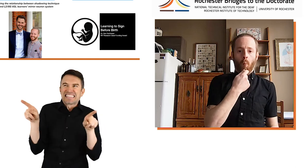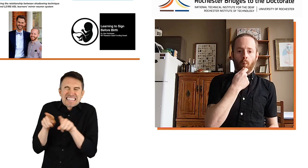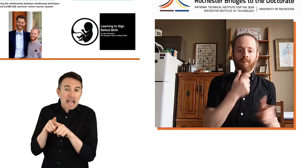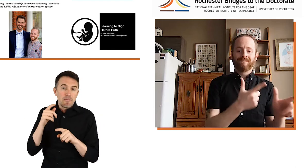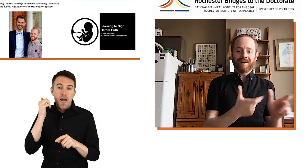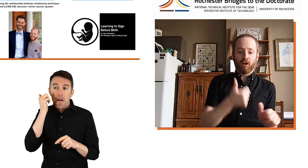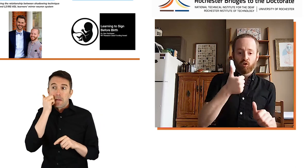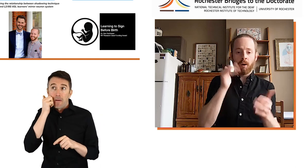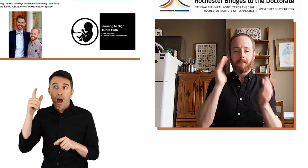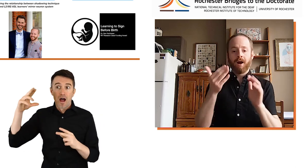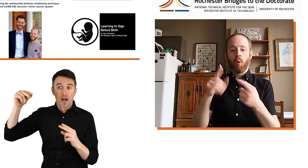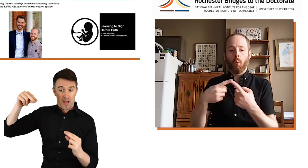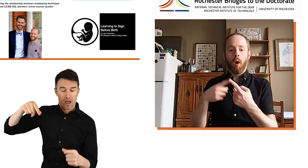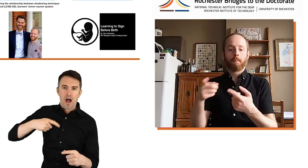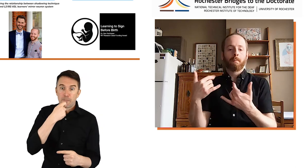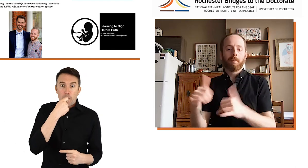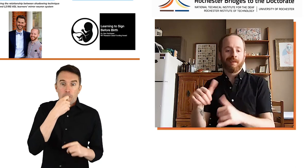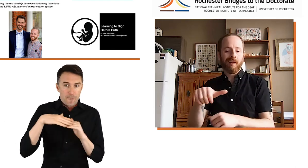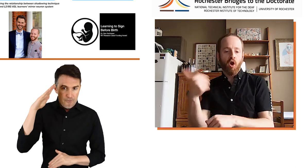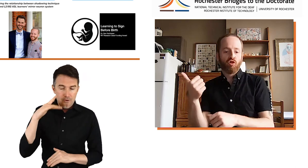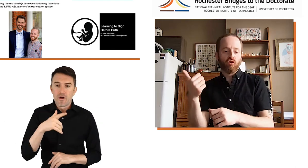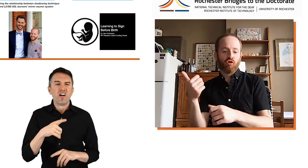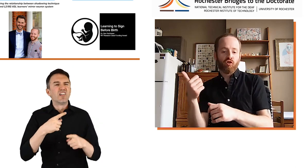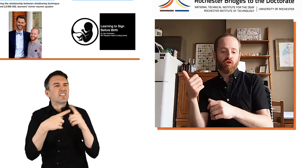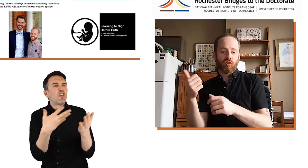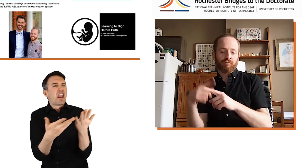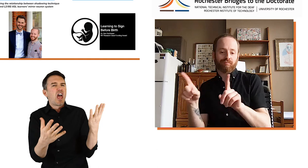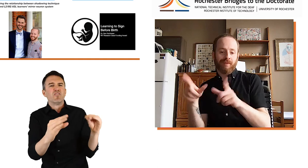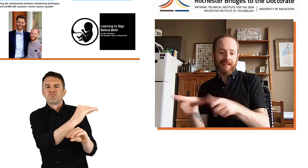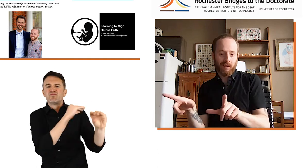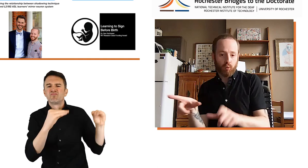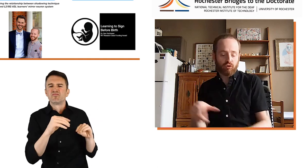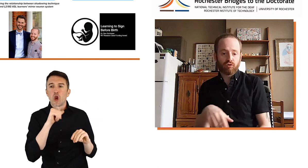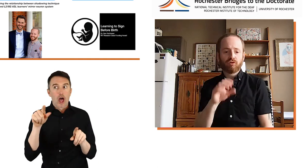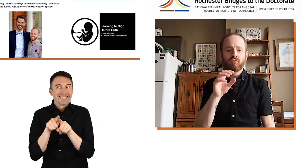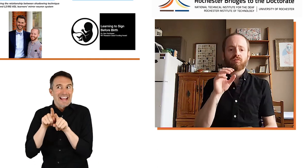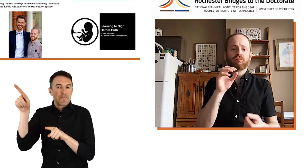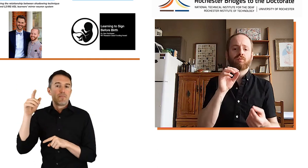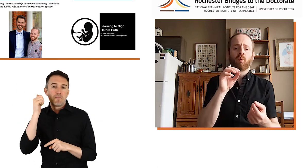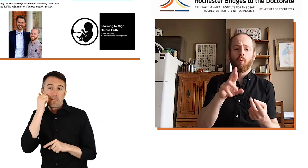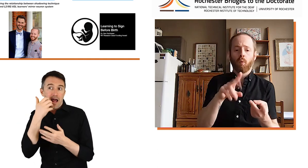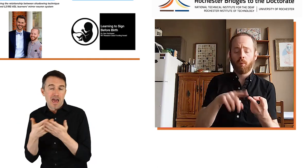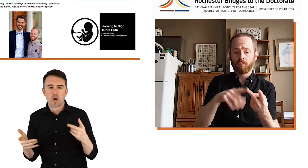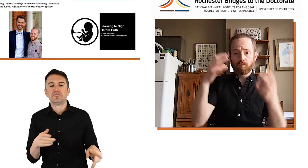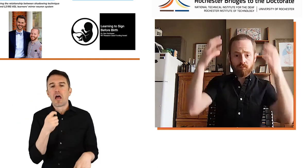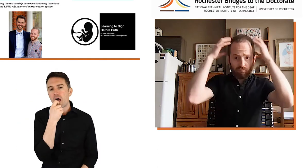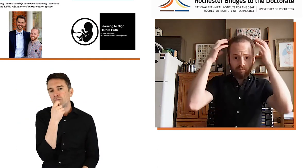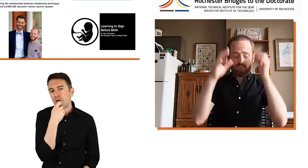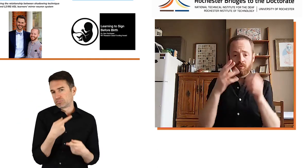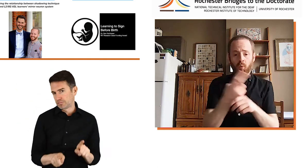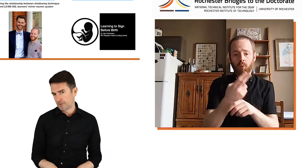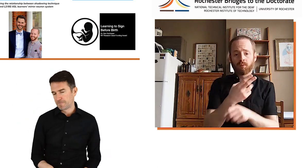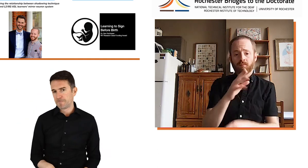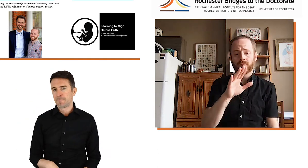If the infant hears their mother speaking their mother's native language, they will suck more on the pacifier, and they'll be more